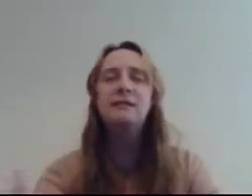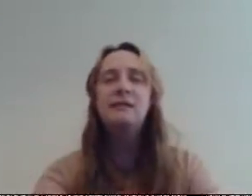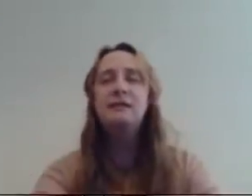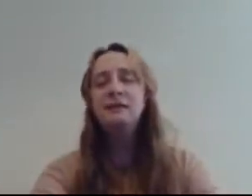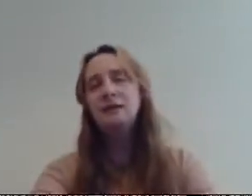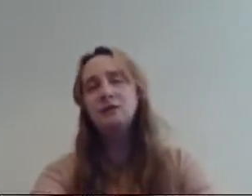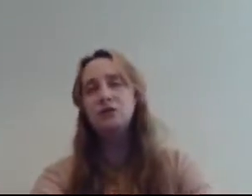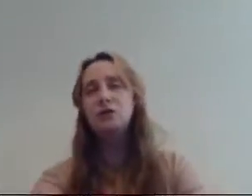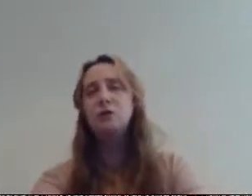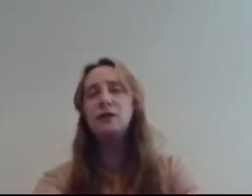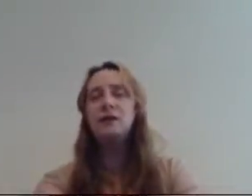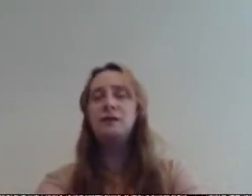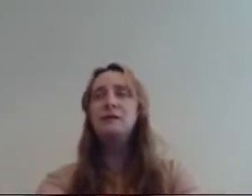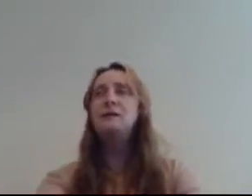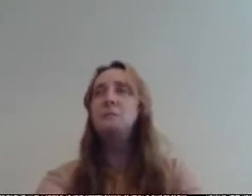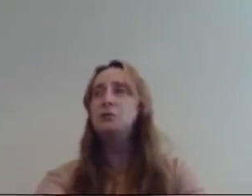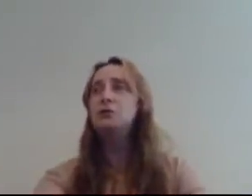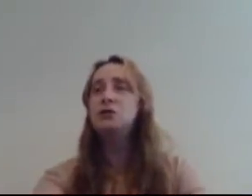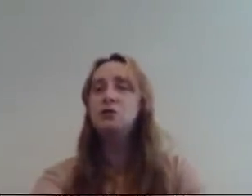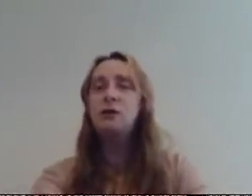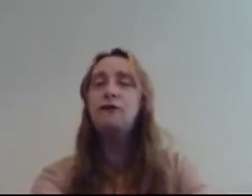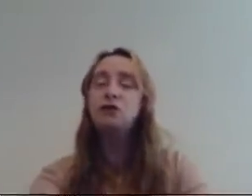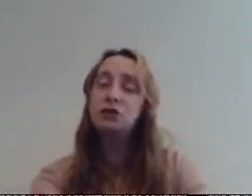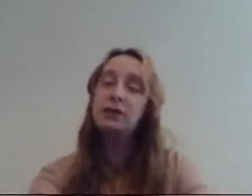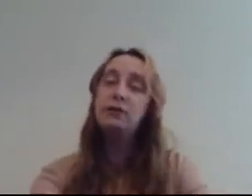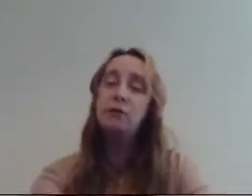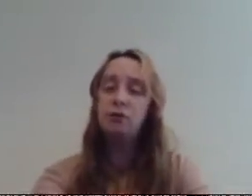so she got that but as soon as she saw her first caro